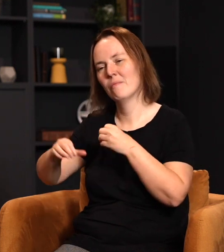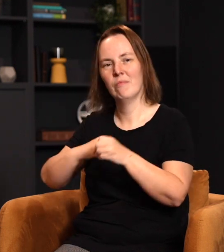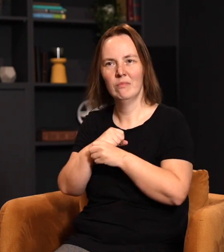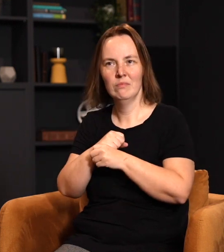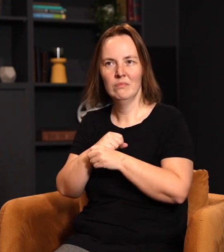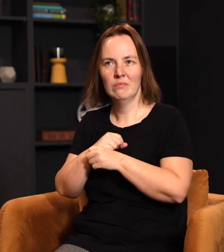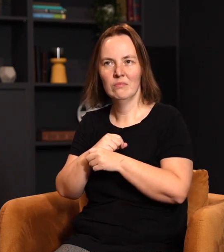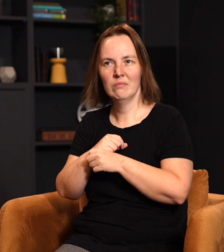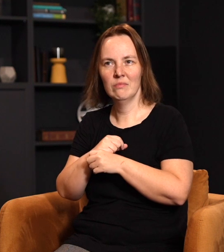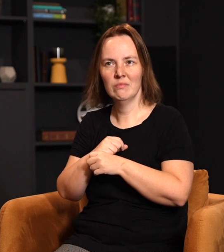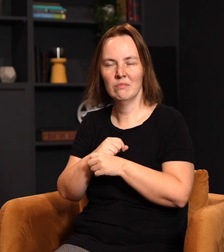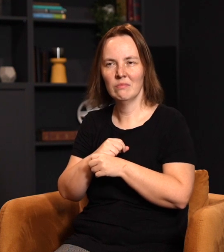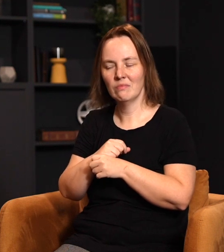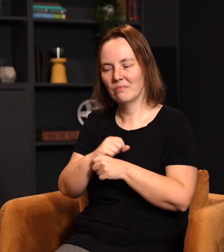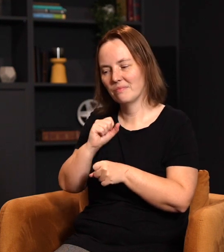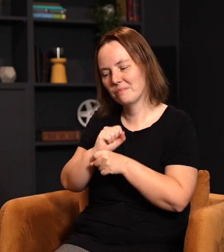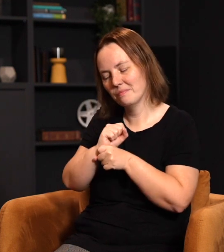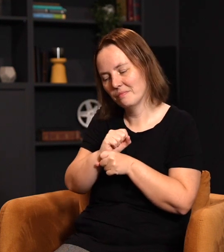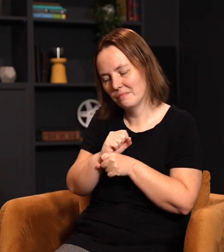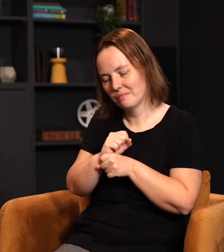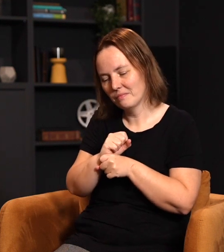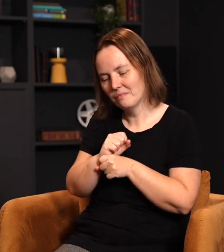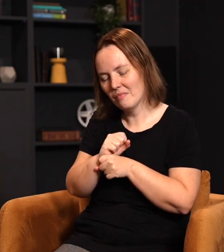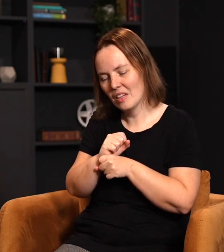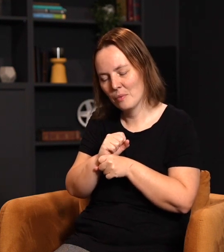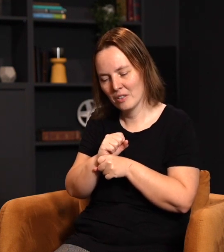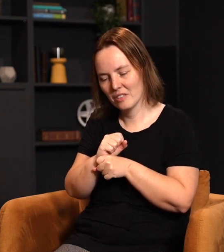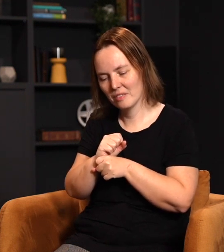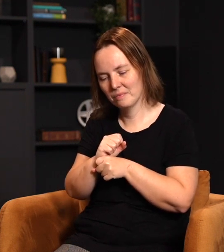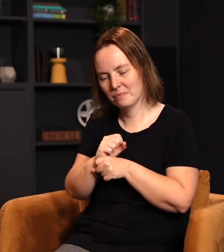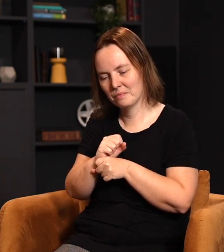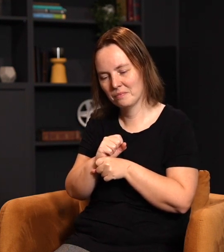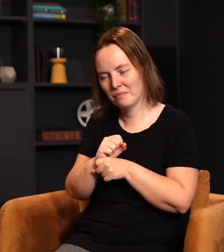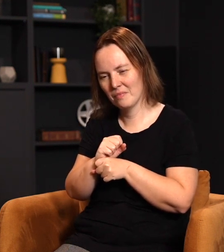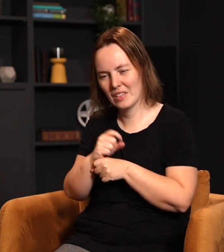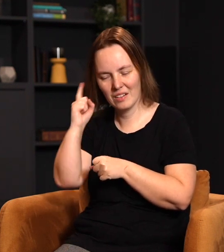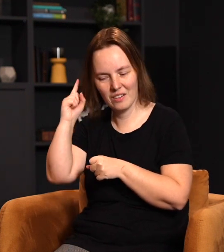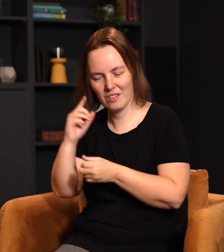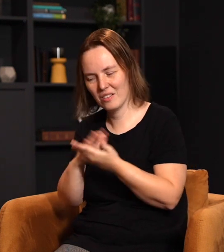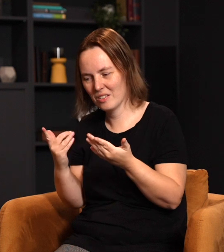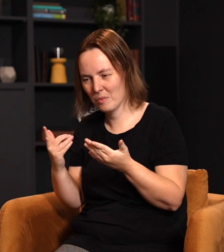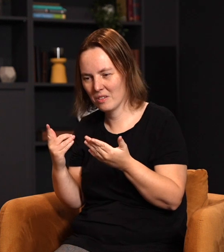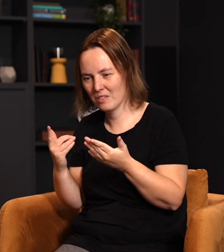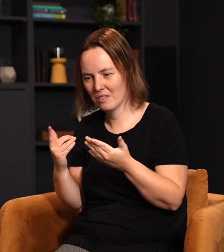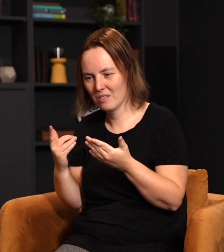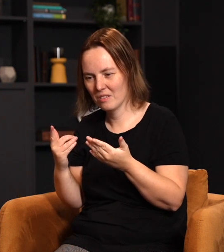years of college, I had to work before I went into ministry for about a year, secular job. And I heard someone use a bad word.